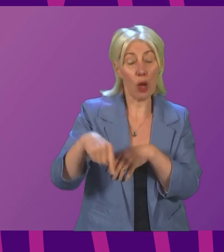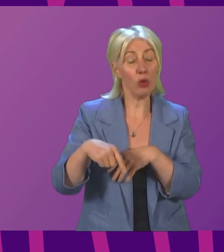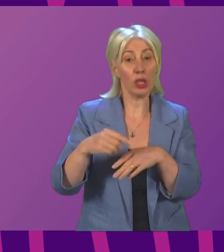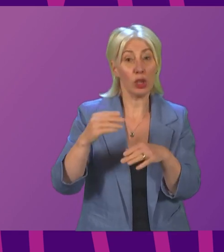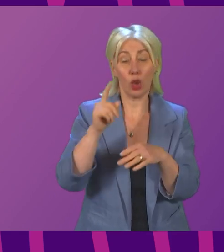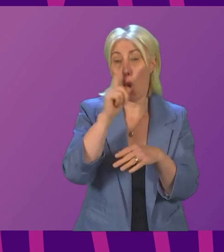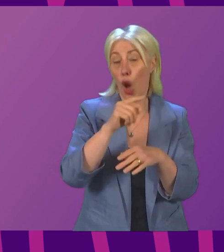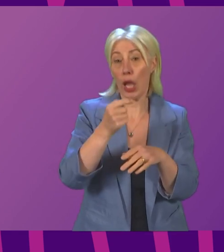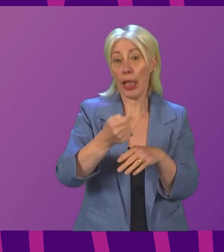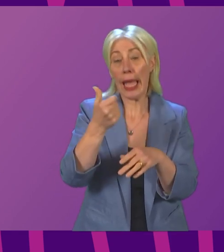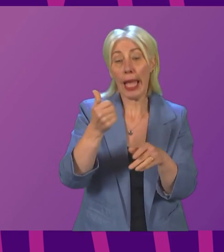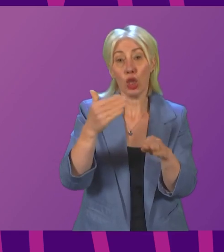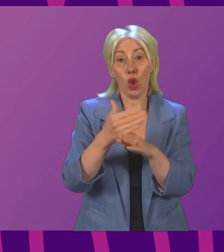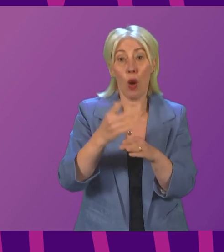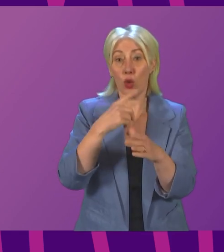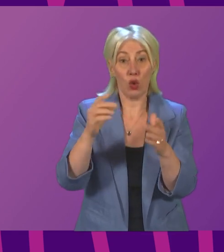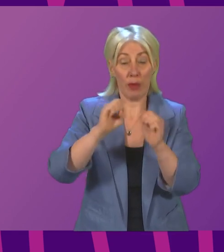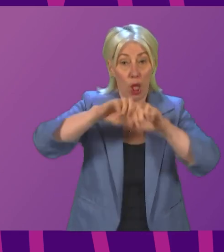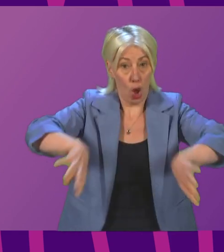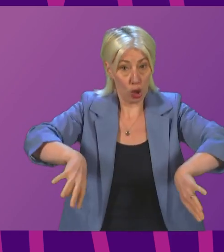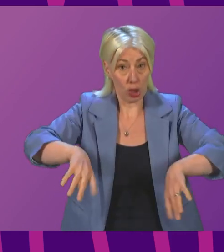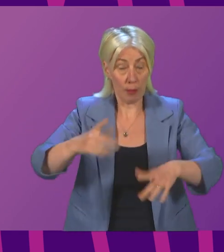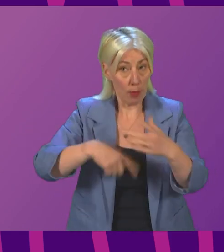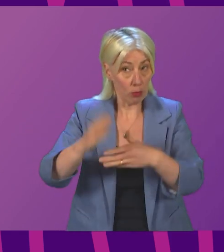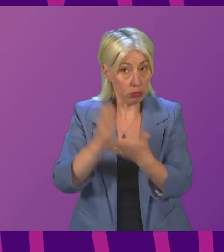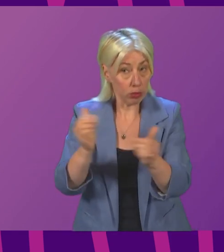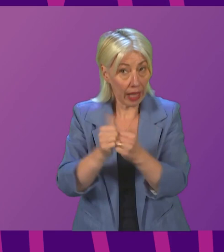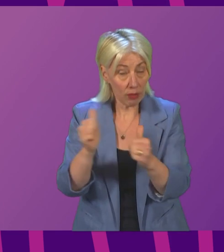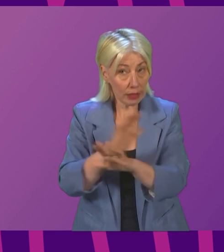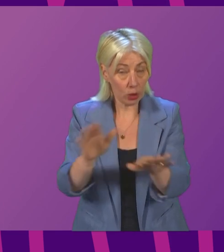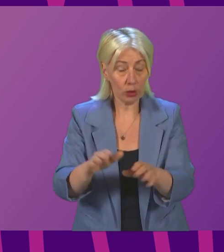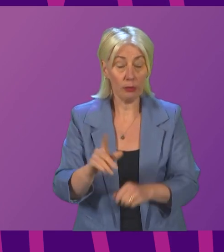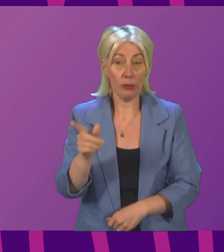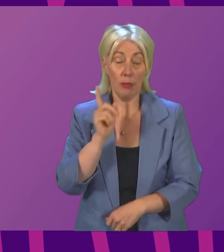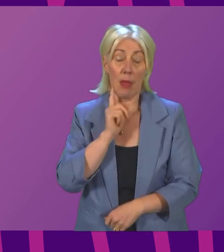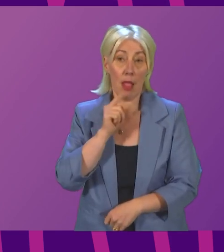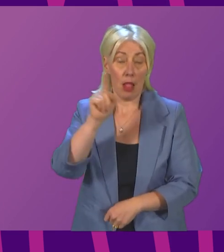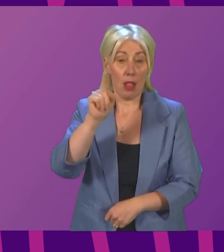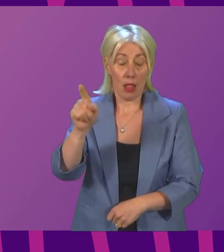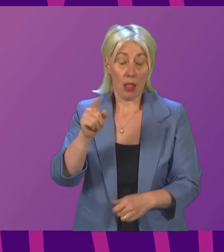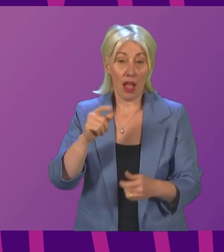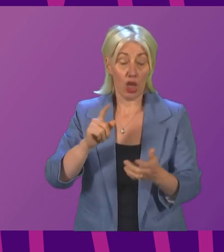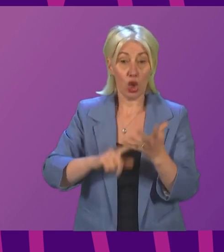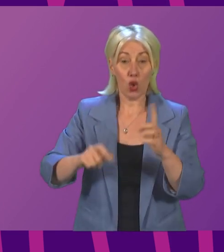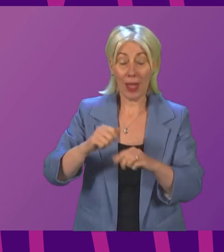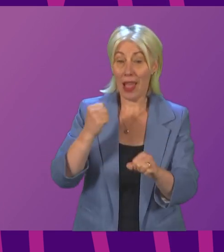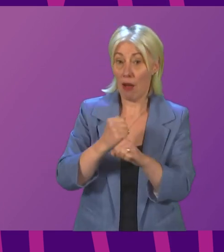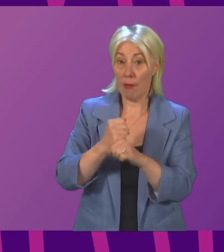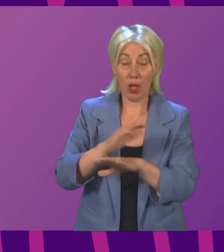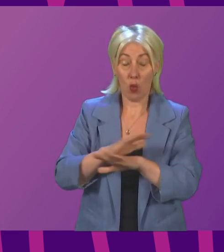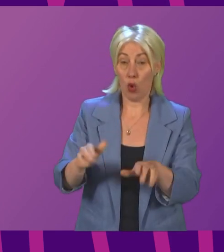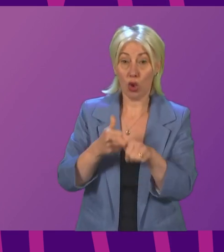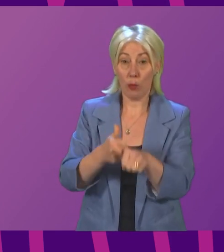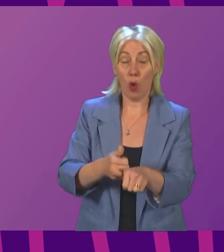cliff edge. First Minister. Well, I think many people in the oil and gas sector are more worried, be perfectly frank, about the UK government's failure to support the